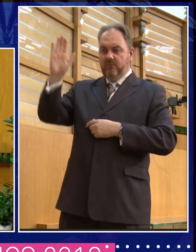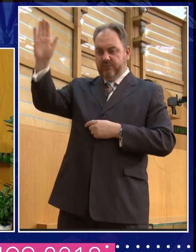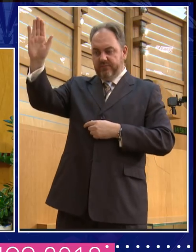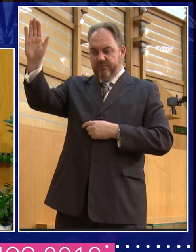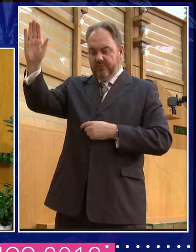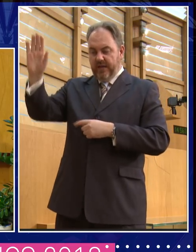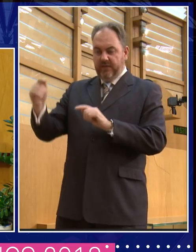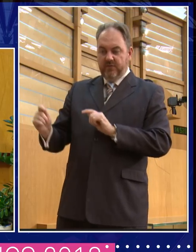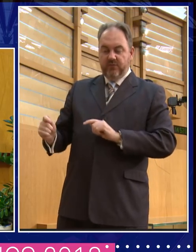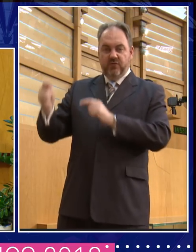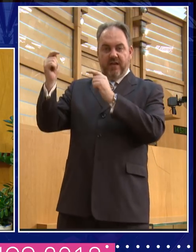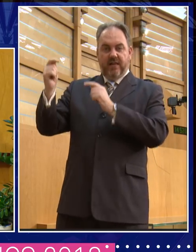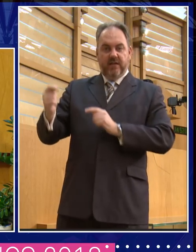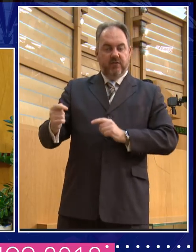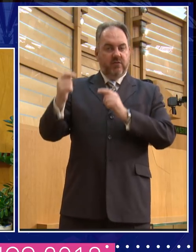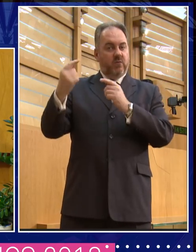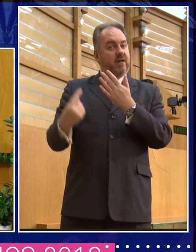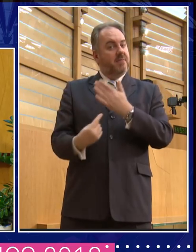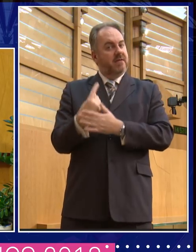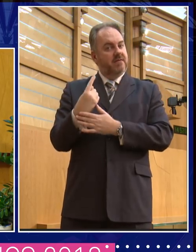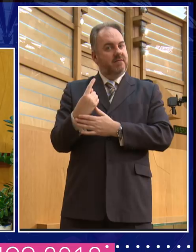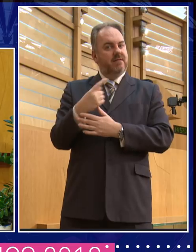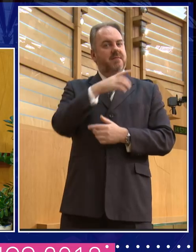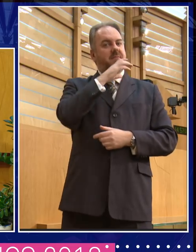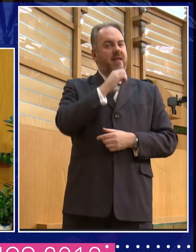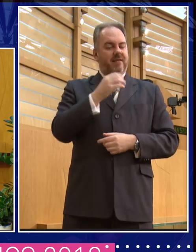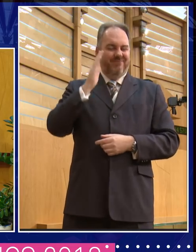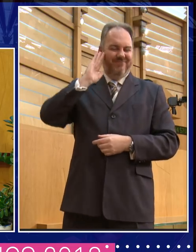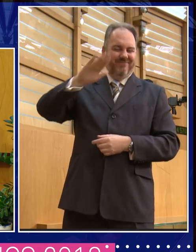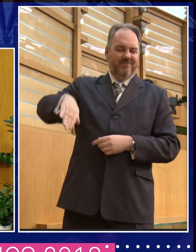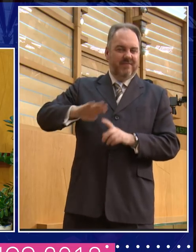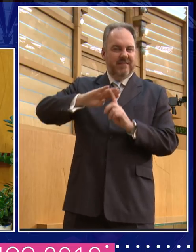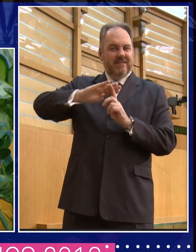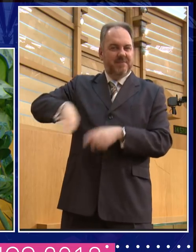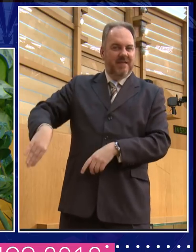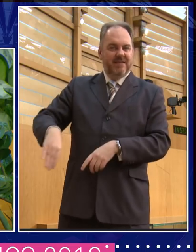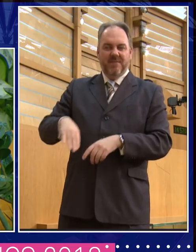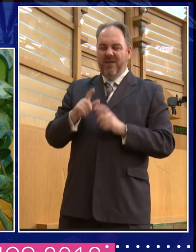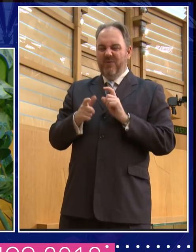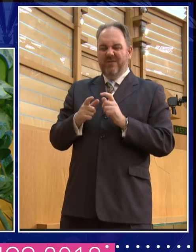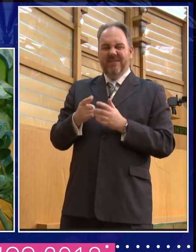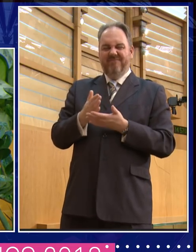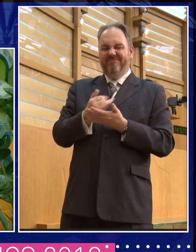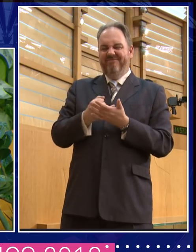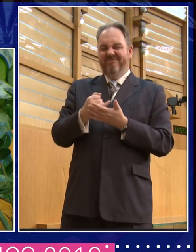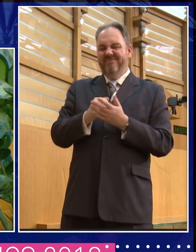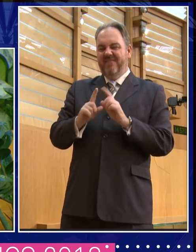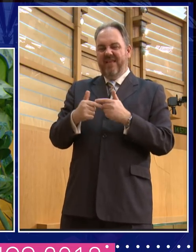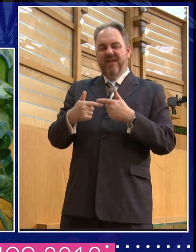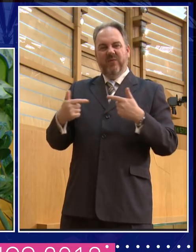speak out, are then dismissed by using a particular kind of verb, uh, to